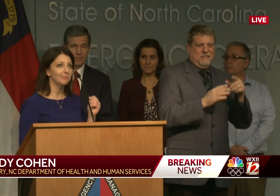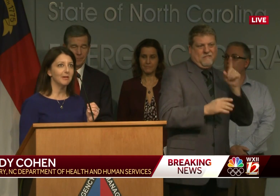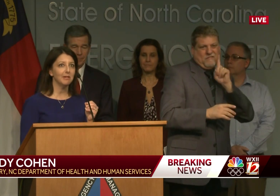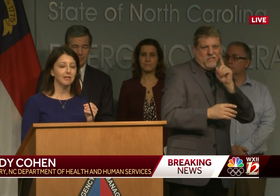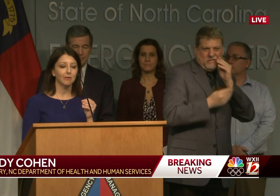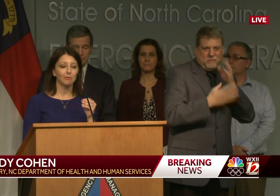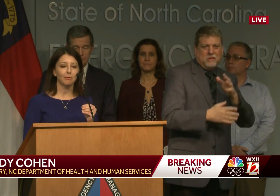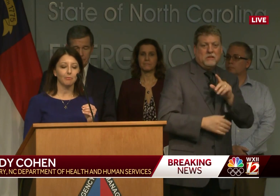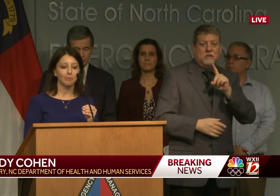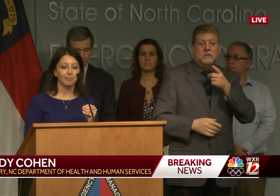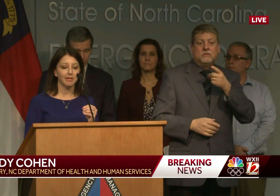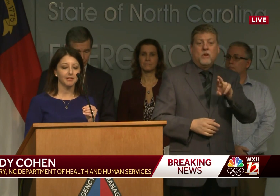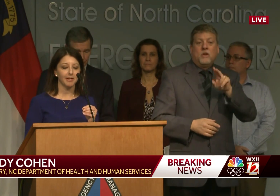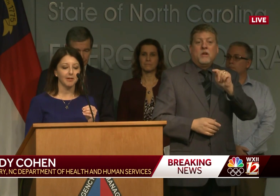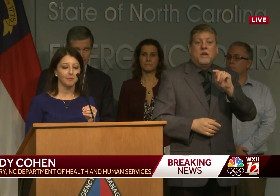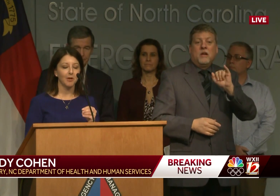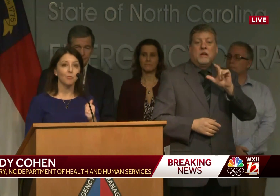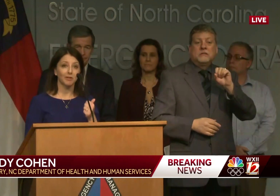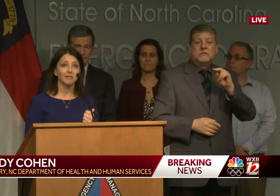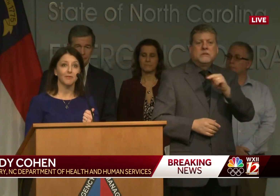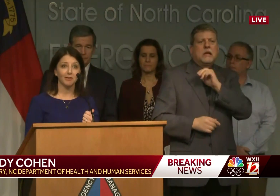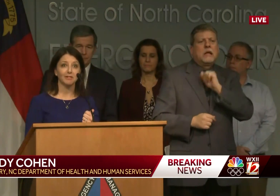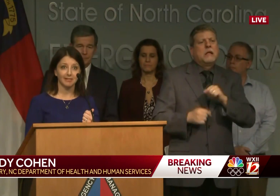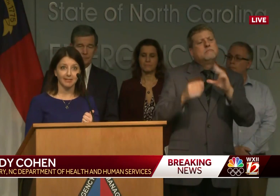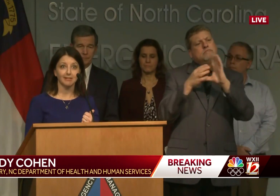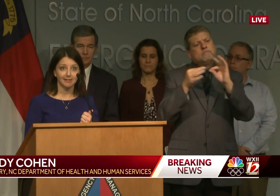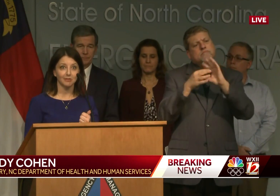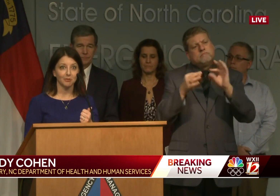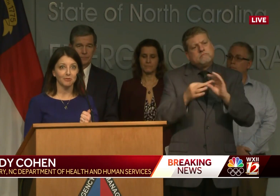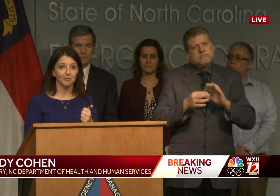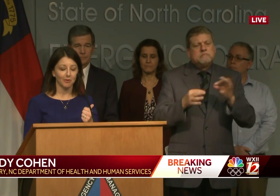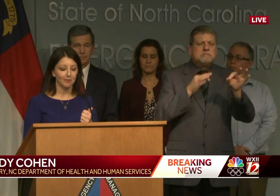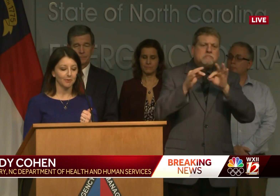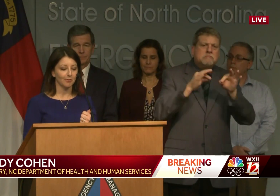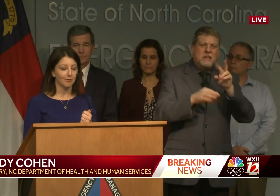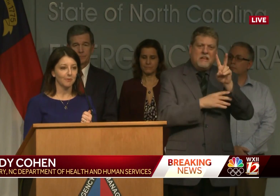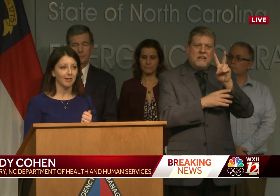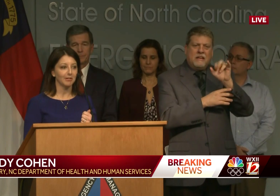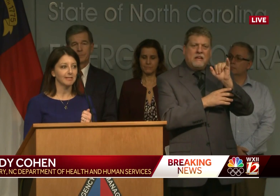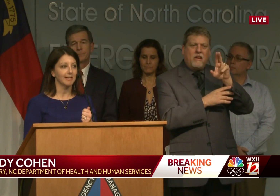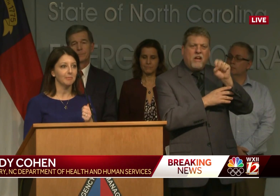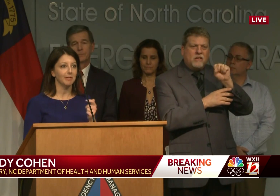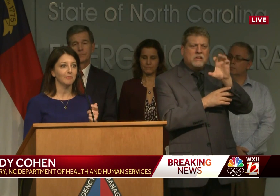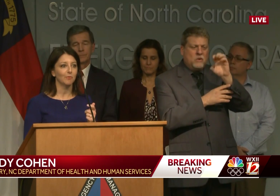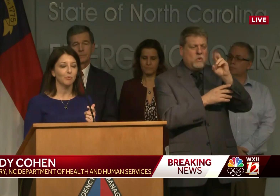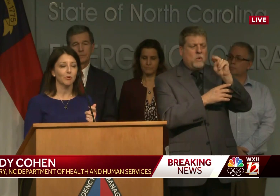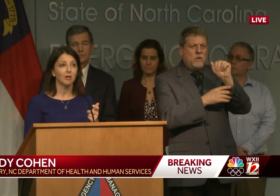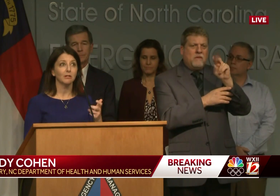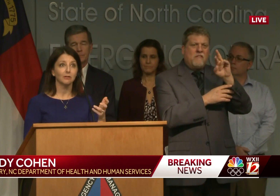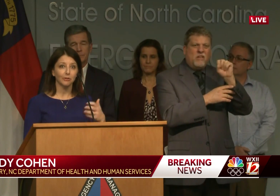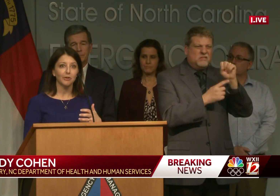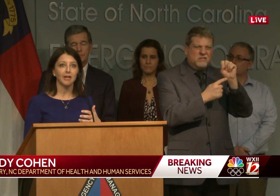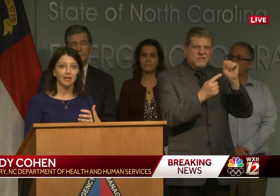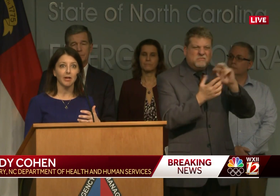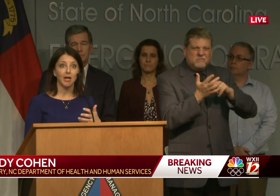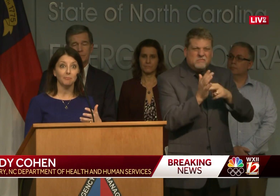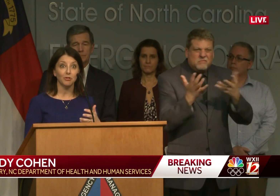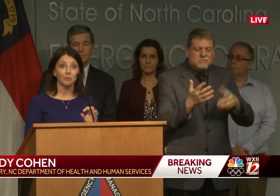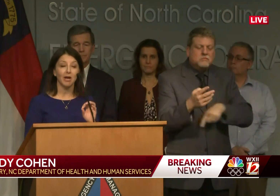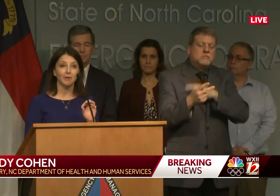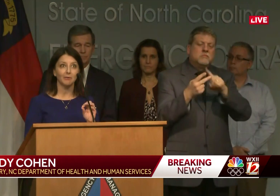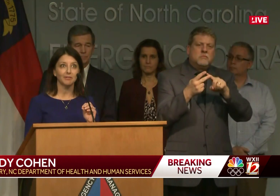to maybe go through a bit of what this virus is in terms of a coronavirus and a bit of what we're learning